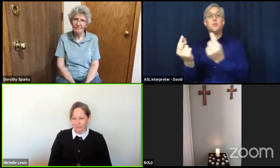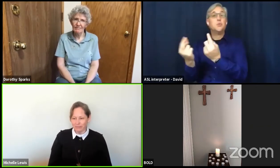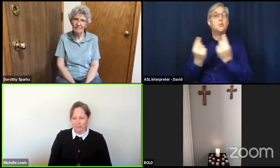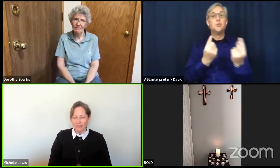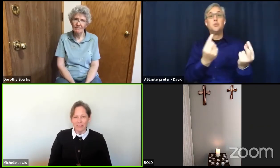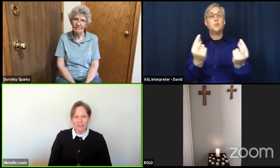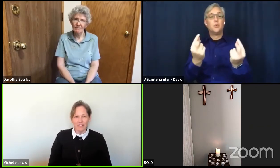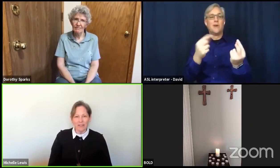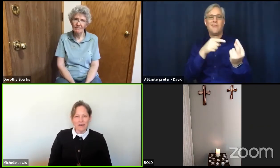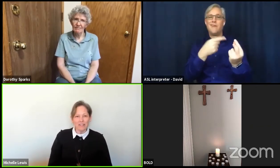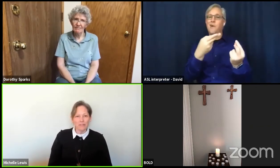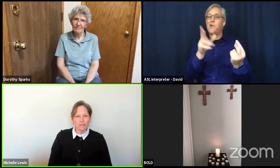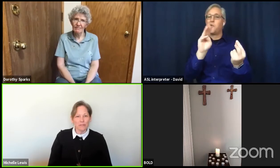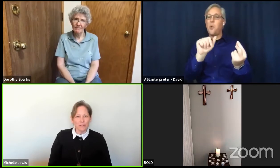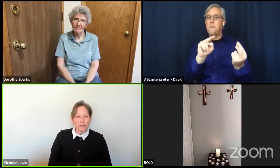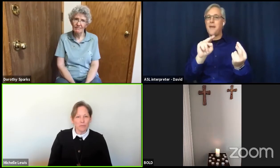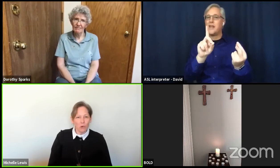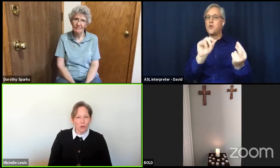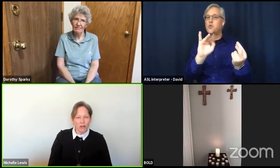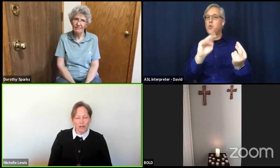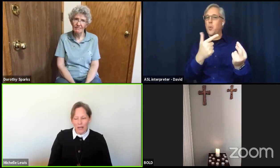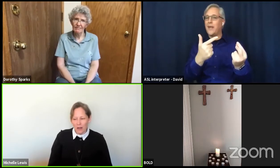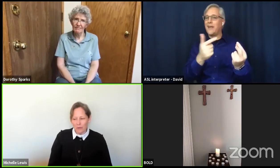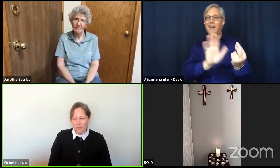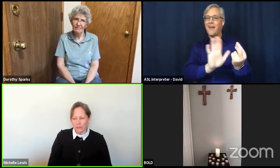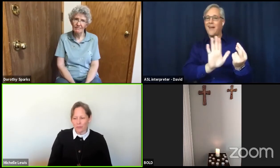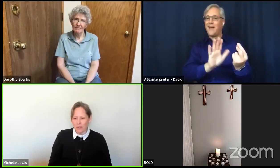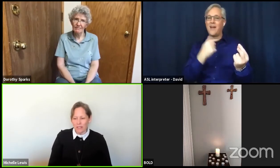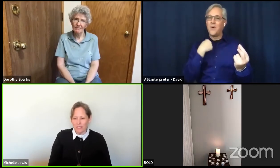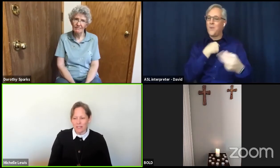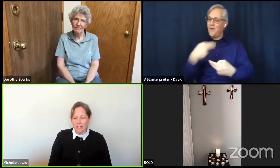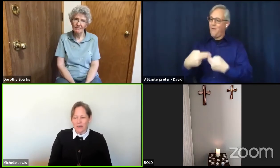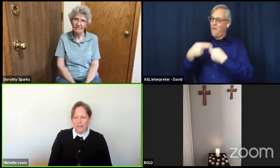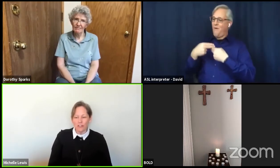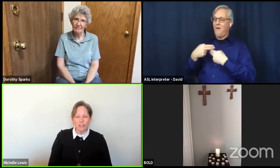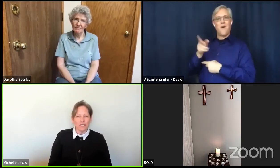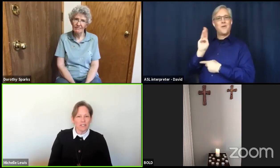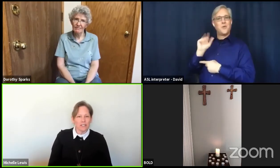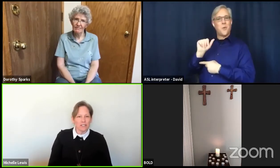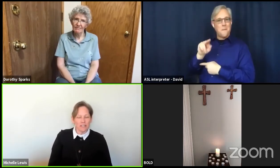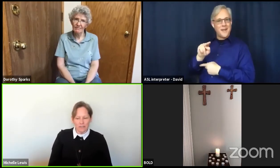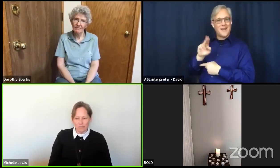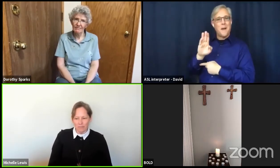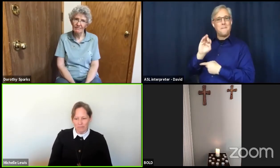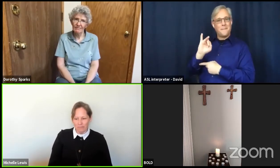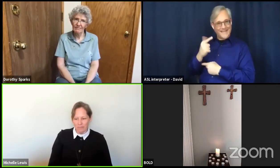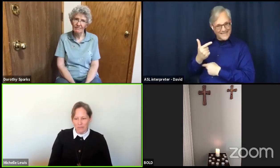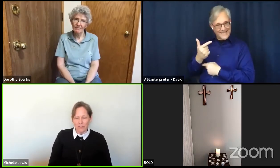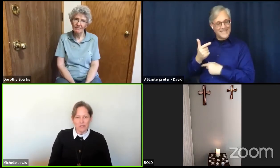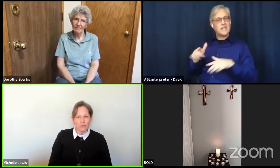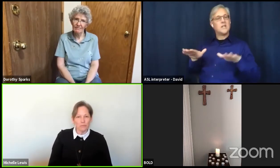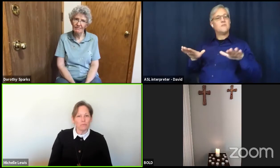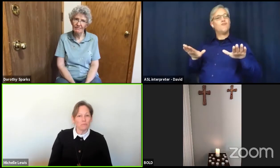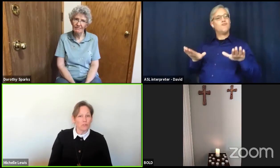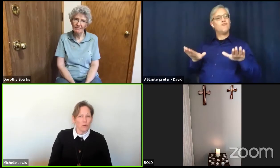To learn more. To to trust Jesus to show up